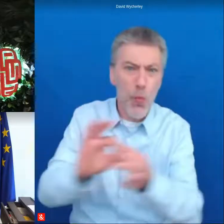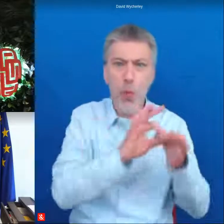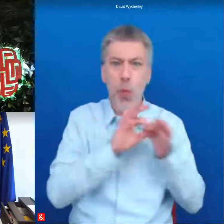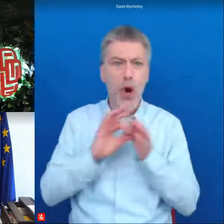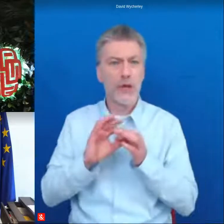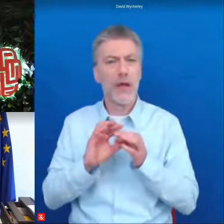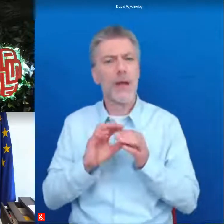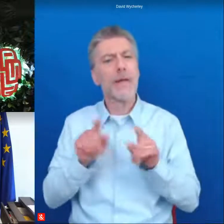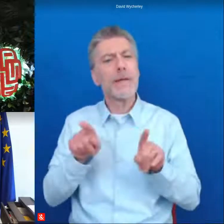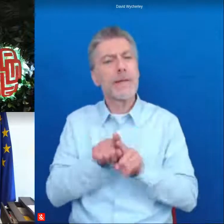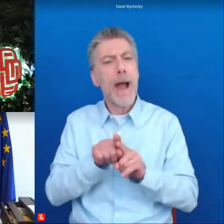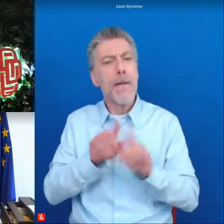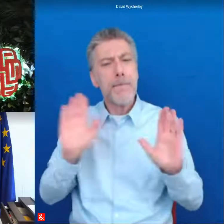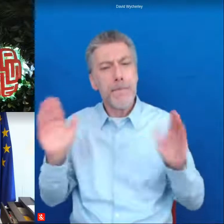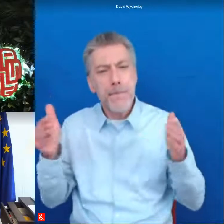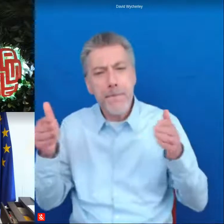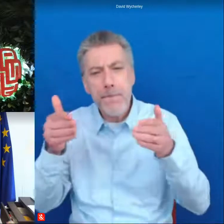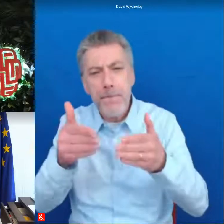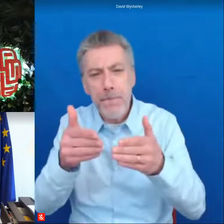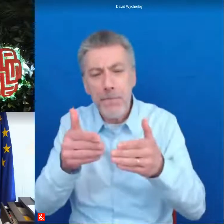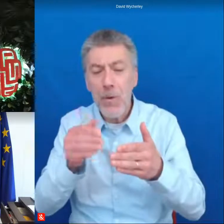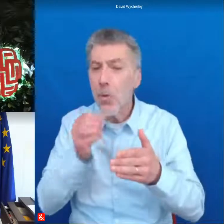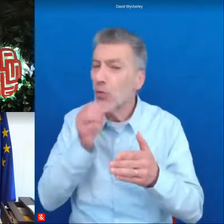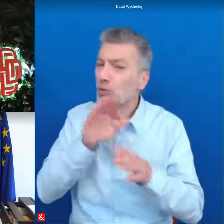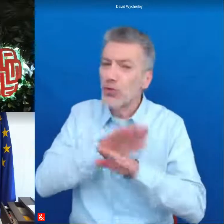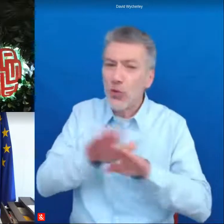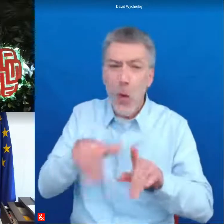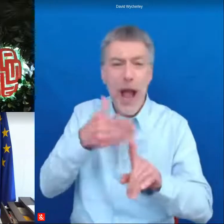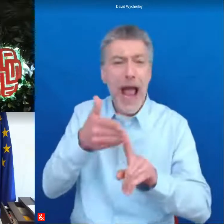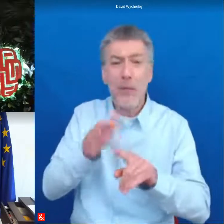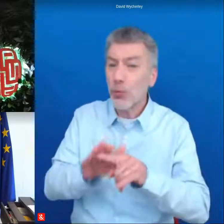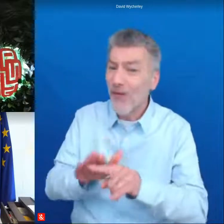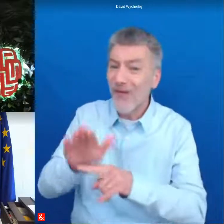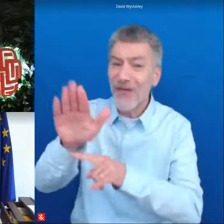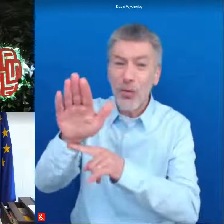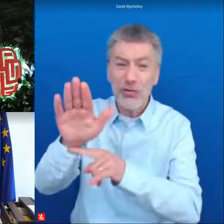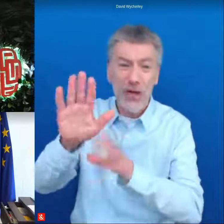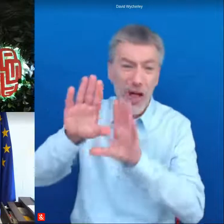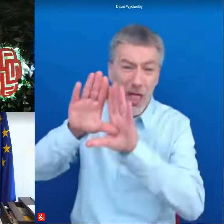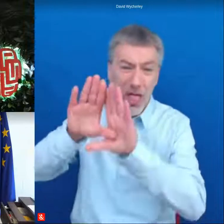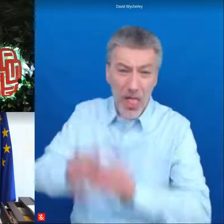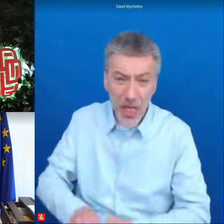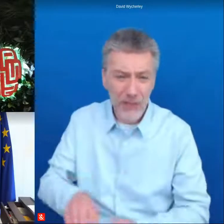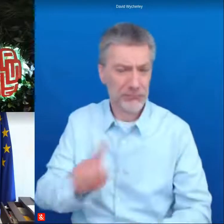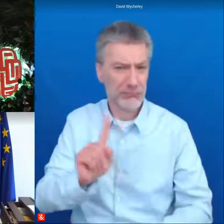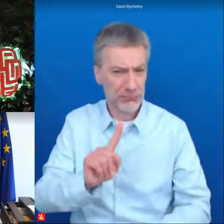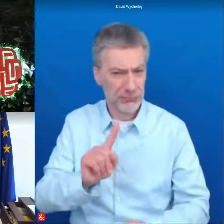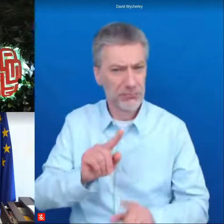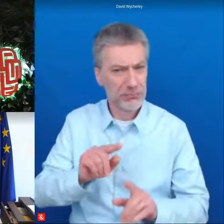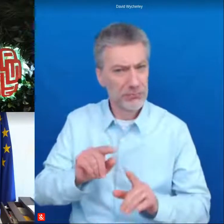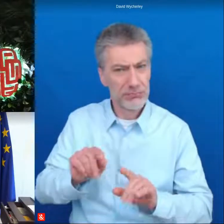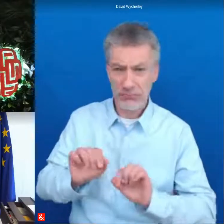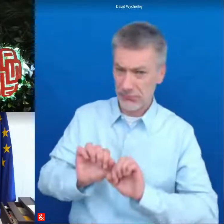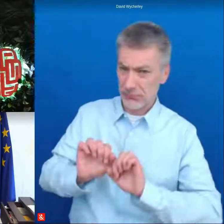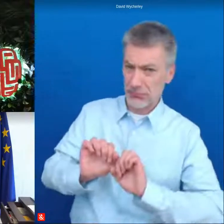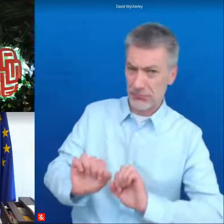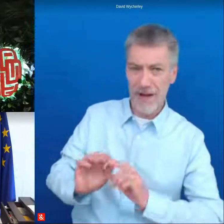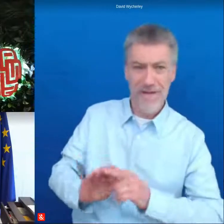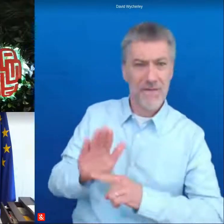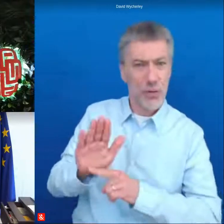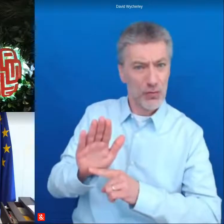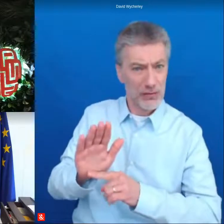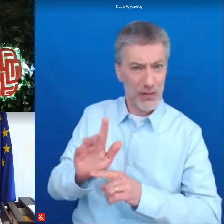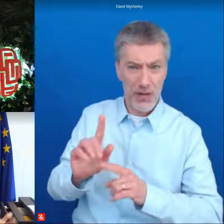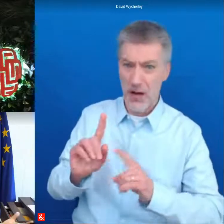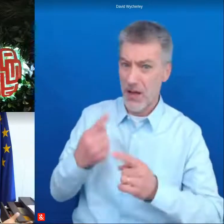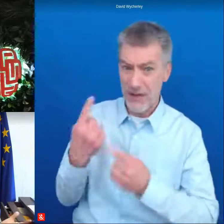not kill the future of people that have are not guilty they they cannot i mean they cannot